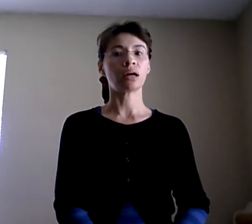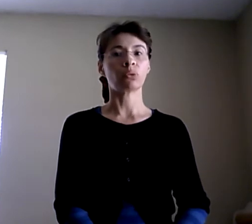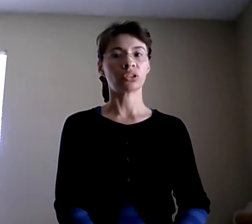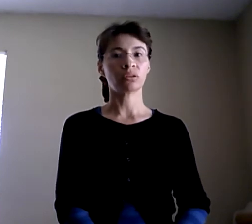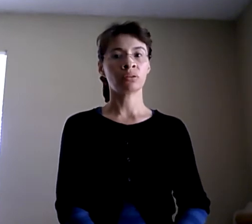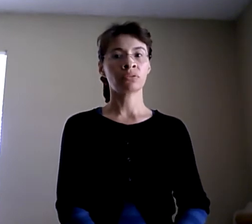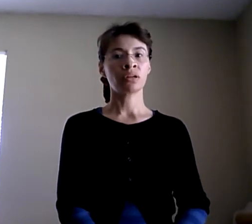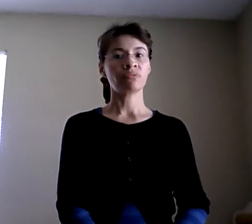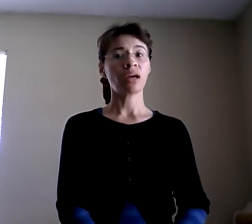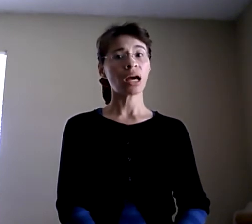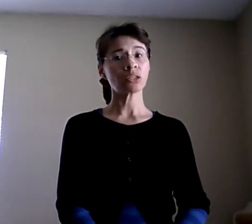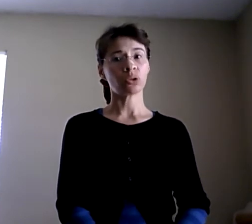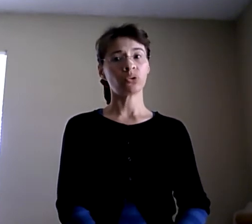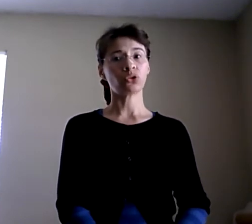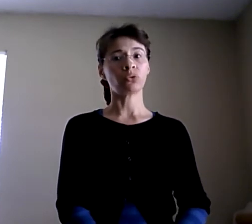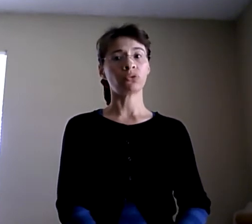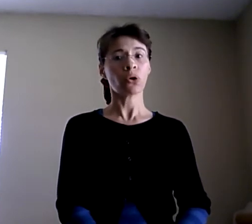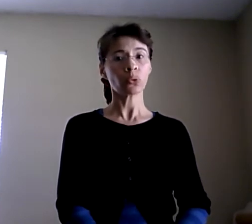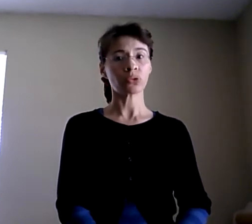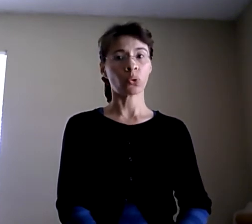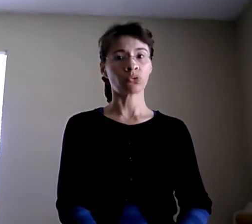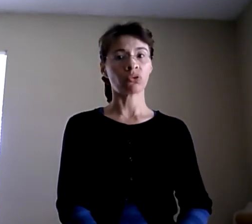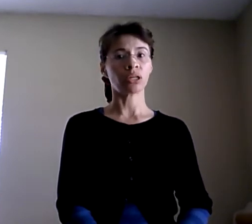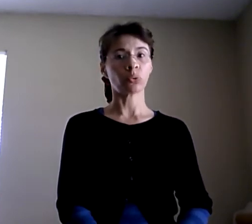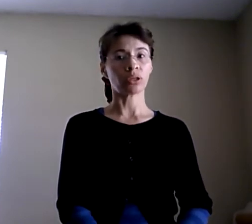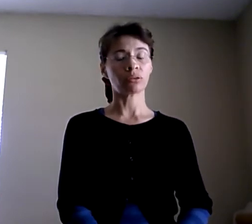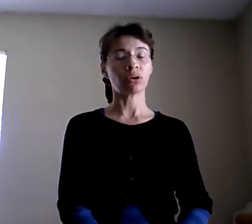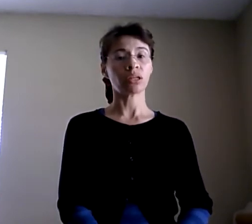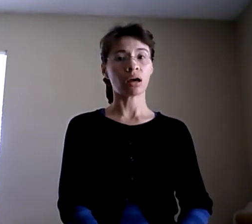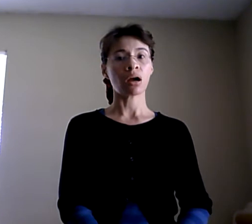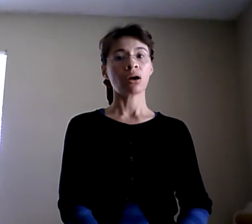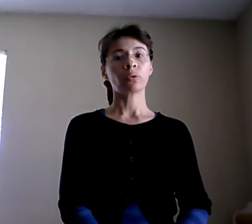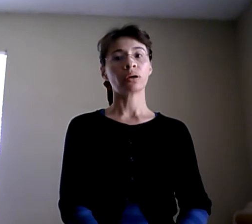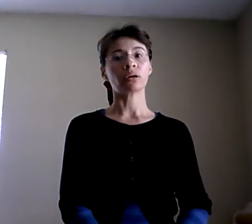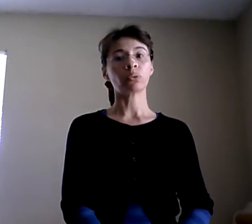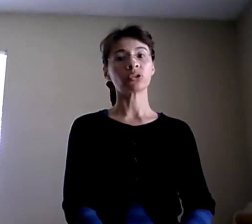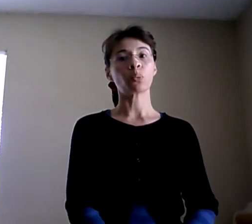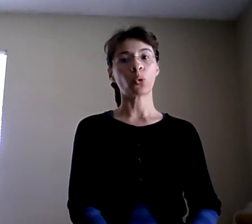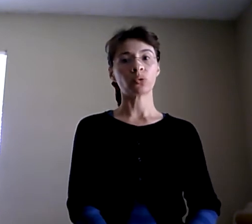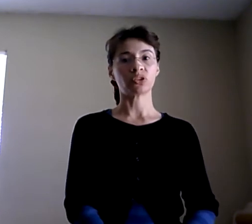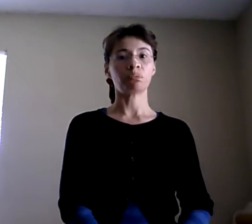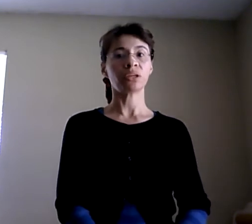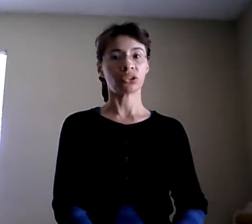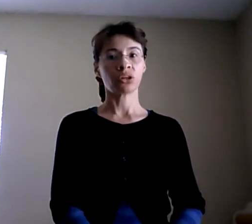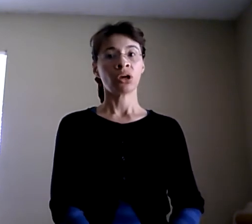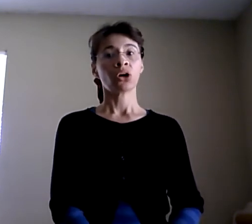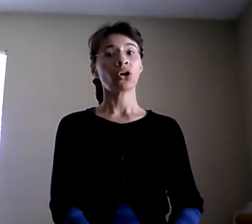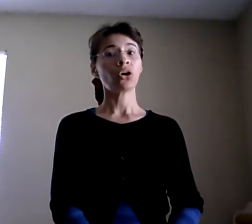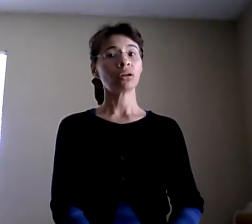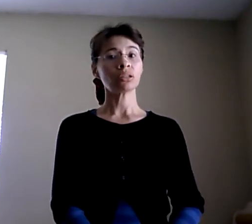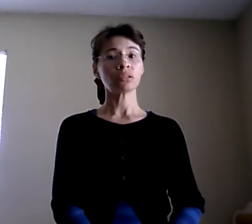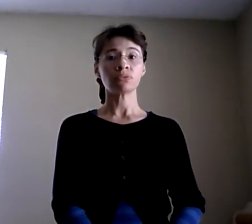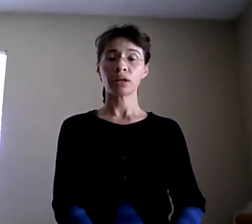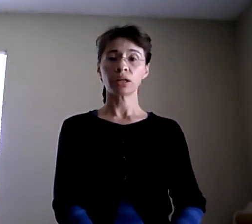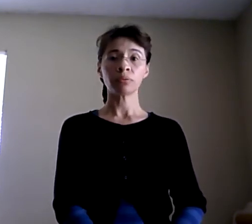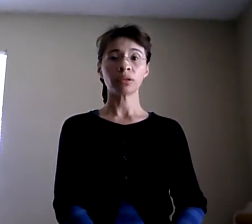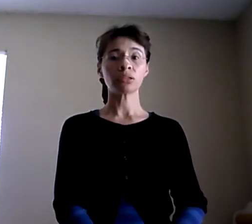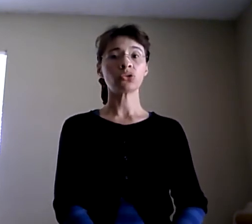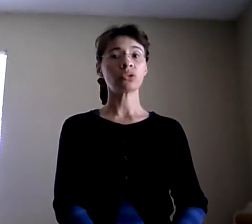language. That's what you need to be focused on right now to support the speech. Cochlear is fine if your